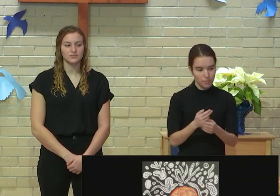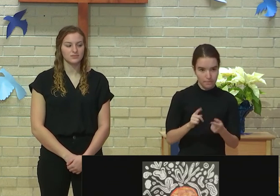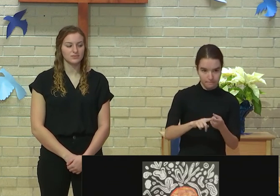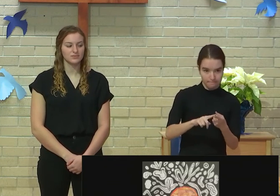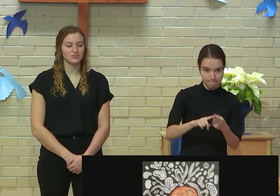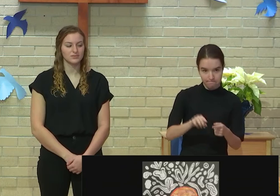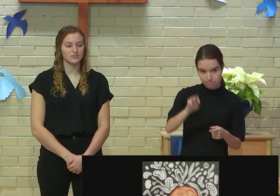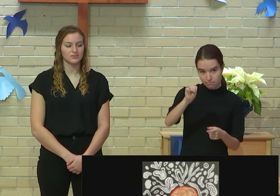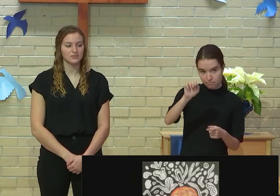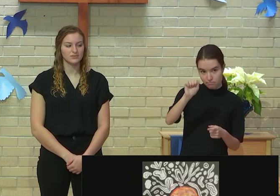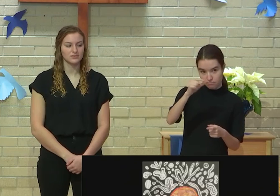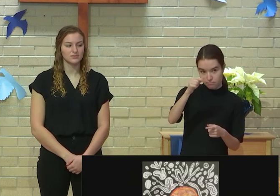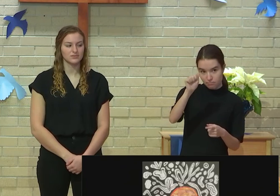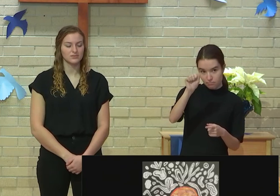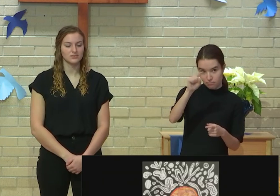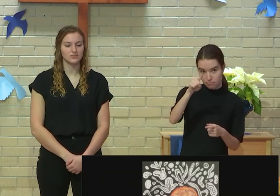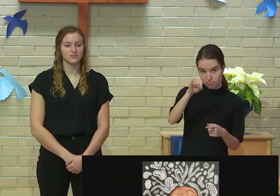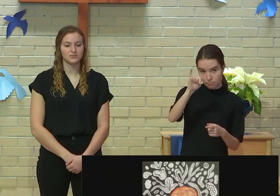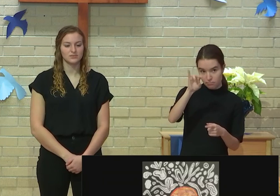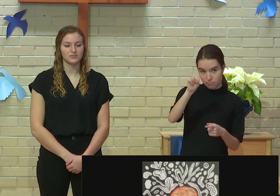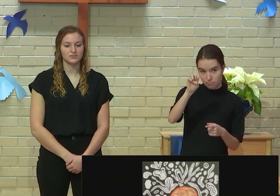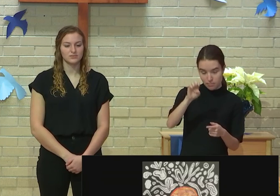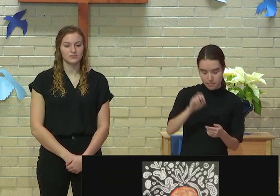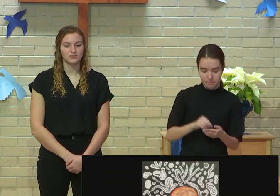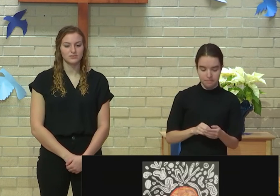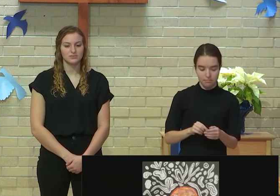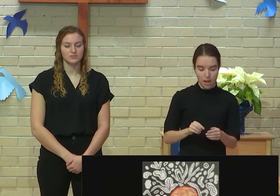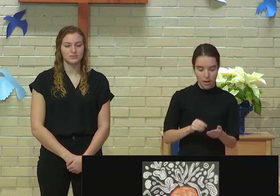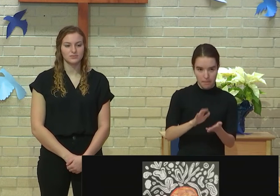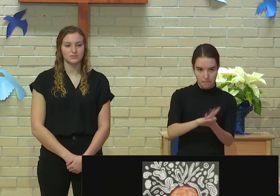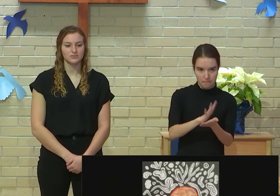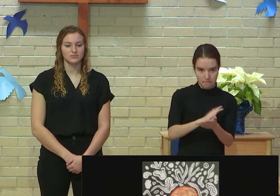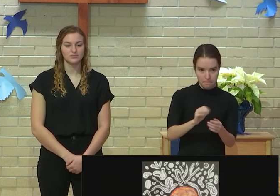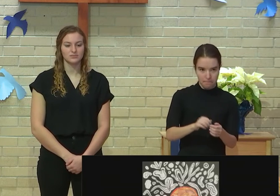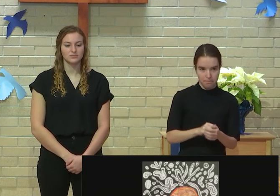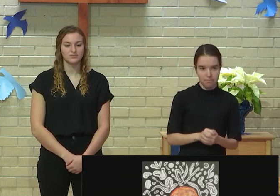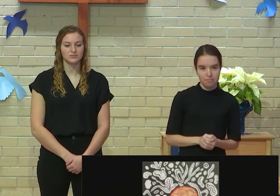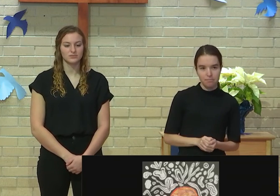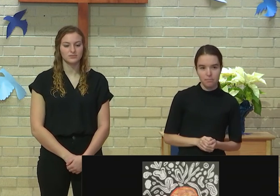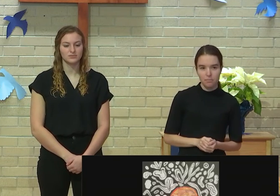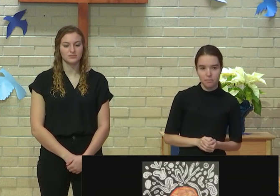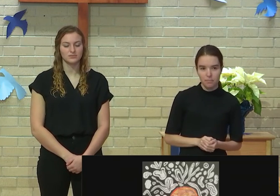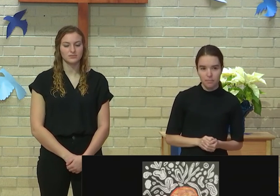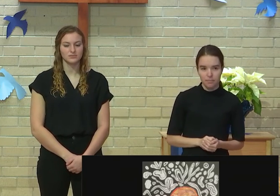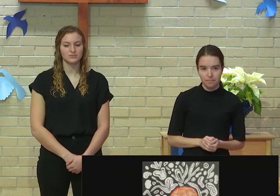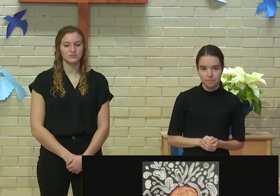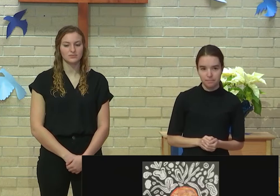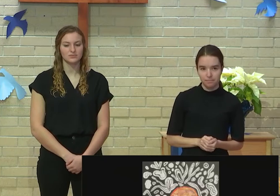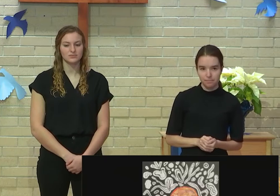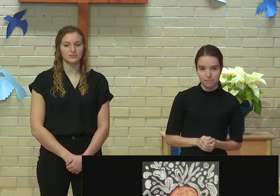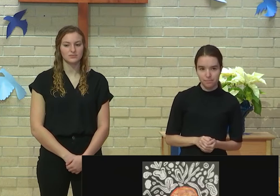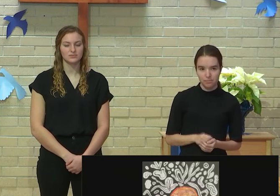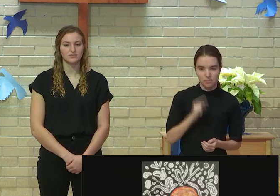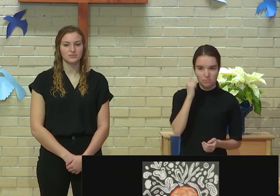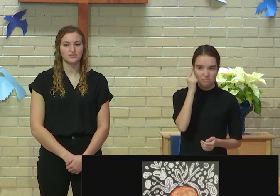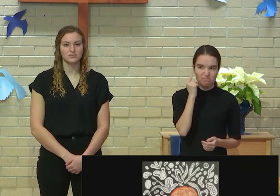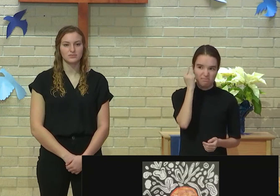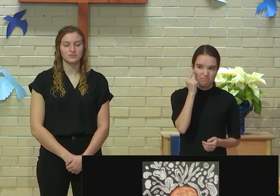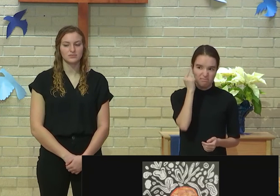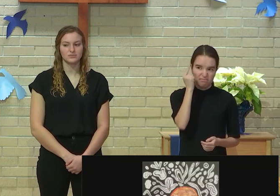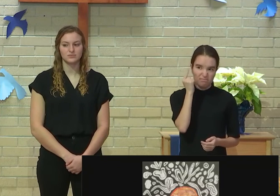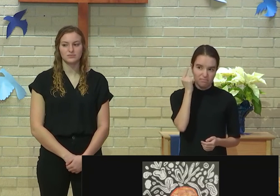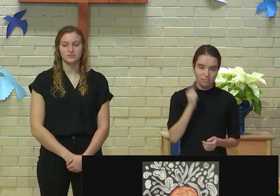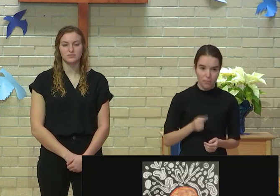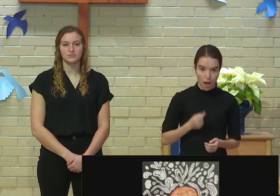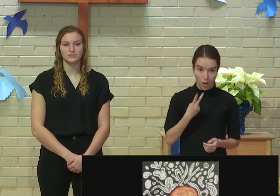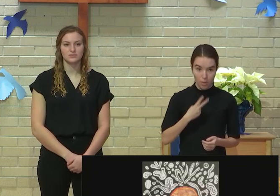So I was thinking about the theme recycled and I was thinking about my two sort of areas of interest, which are